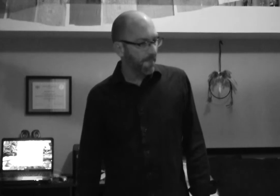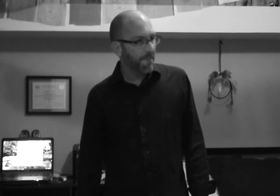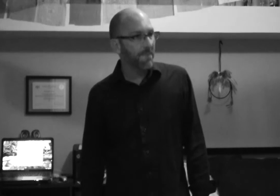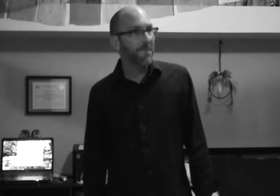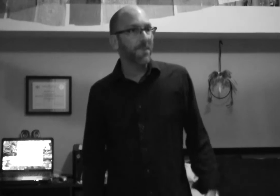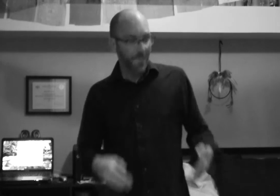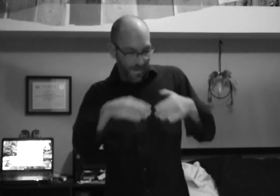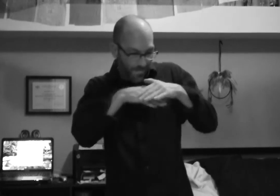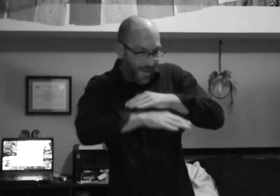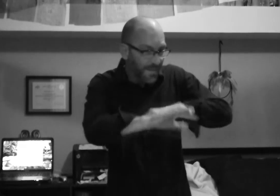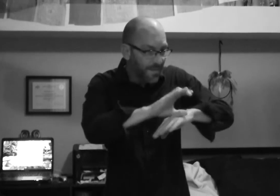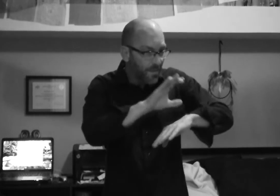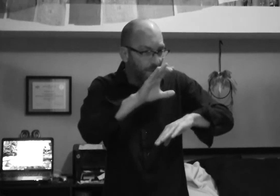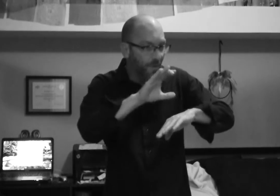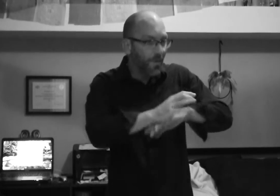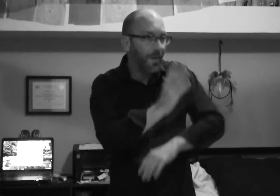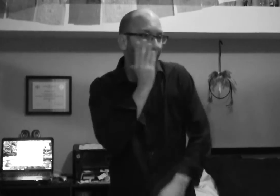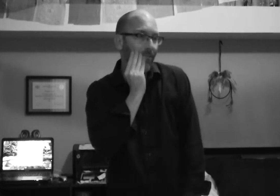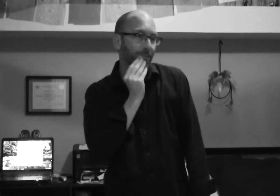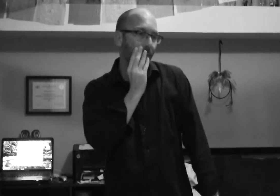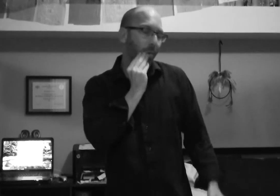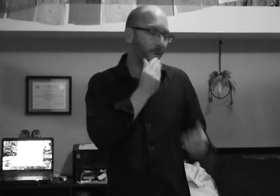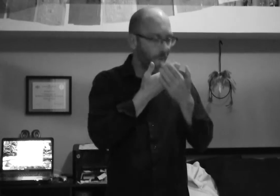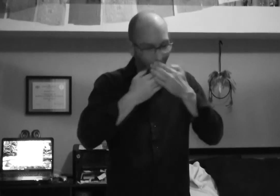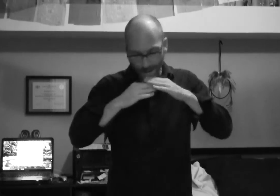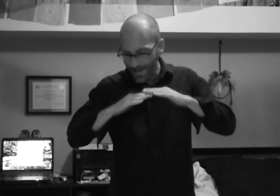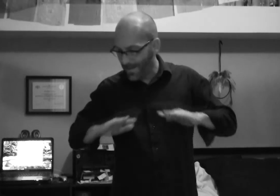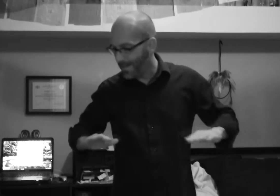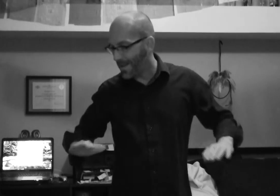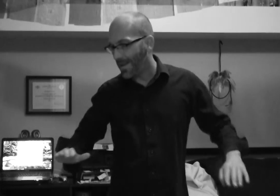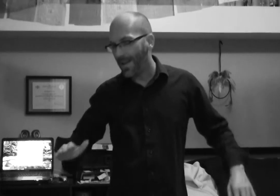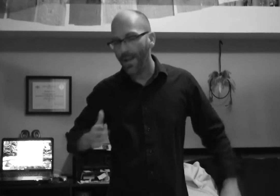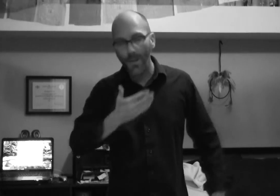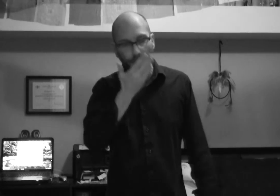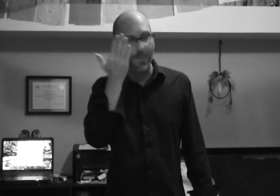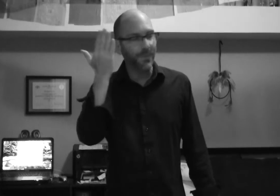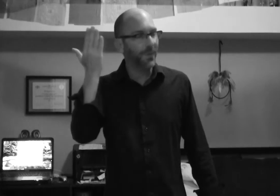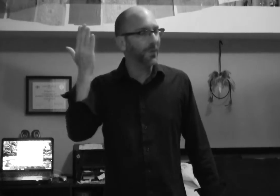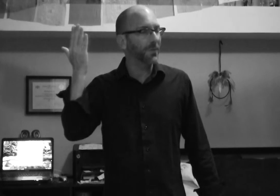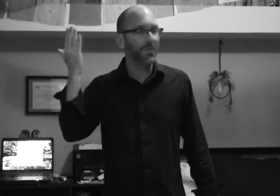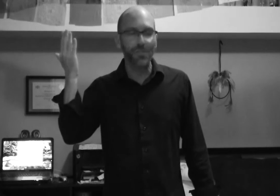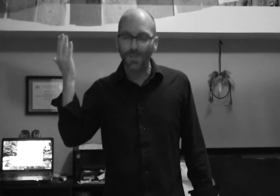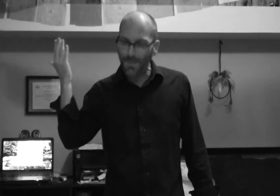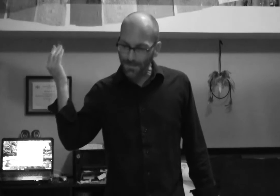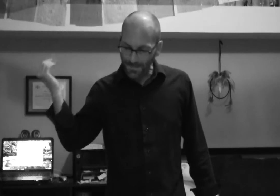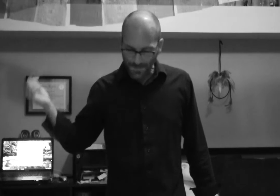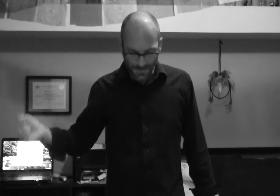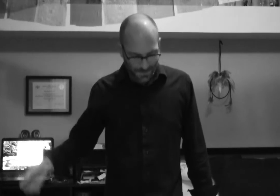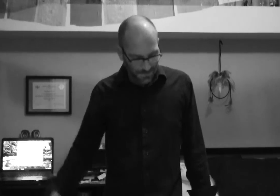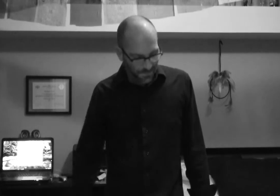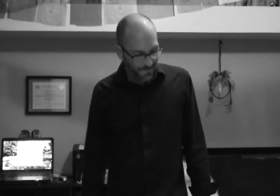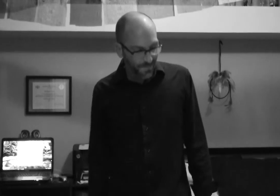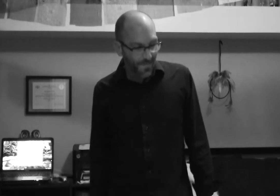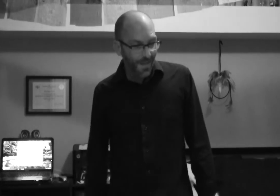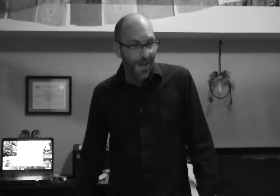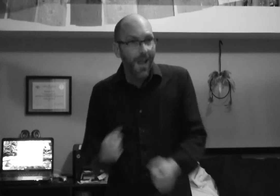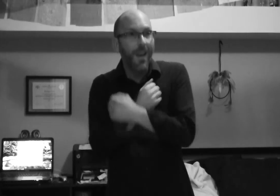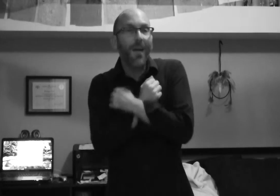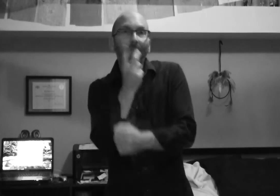And what you're looking for ain't in that church A love